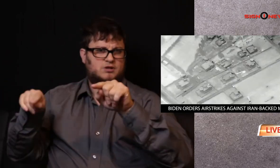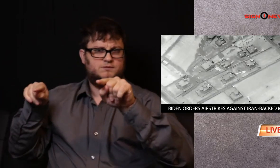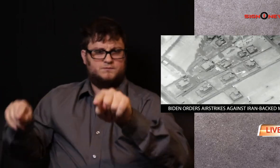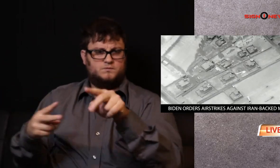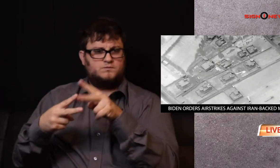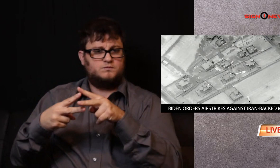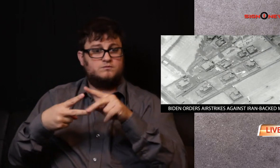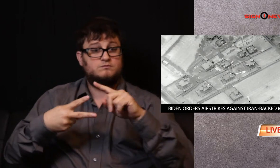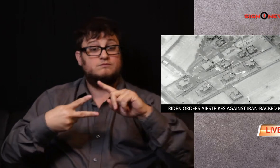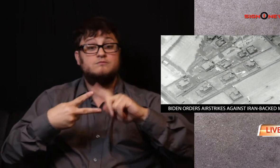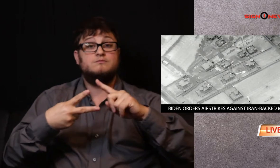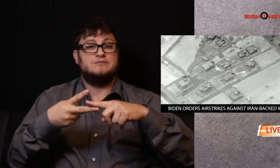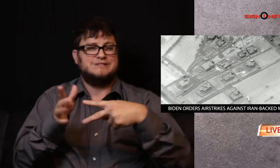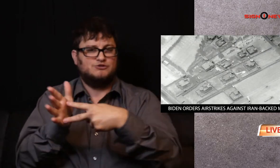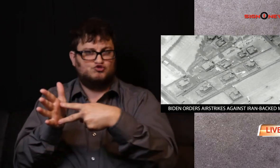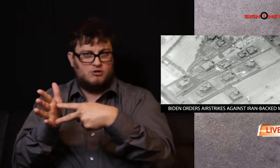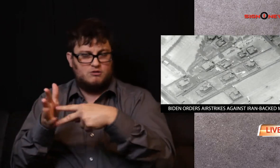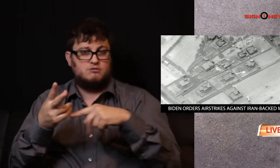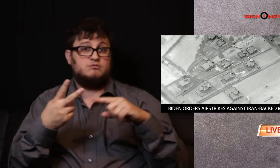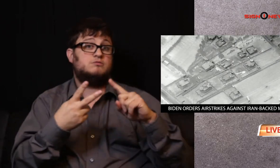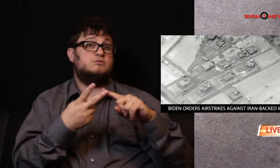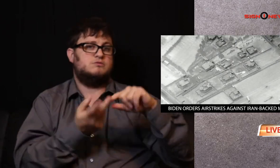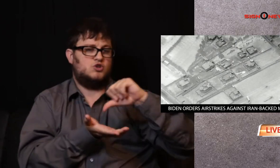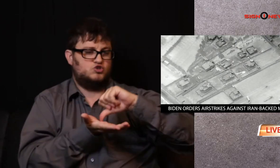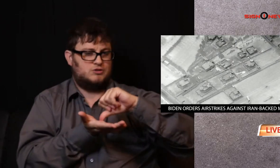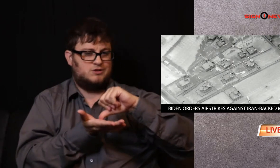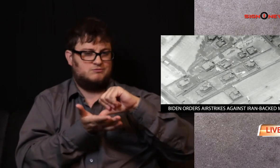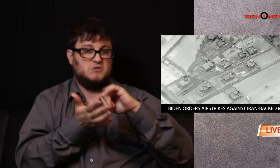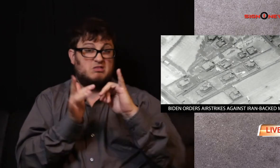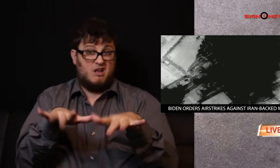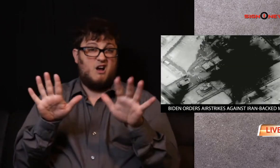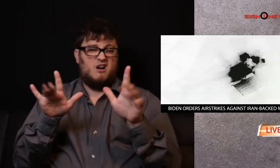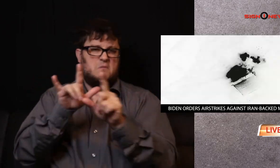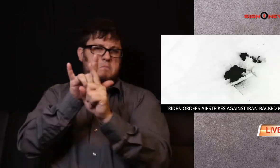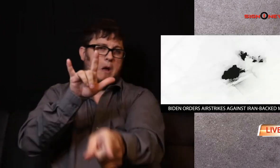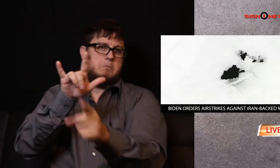locations, one in Syria and one in Iraq.